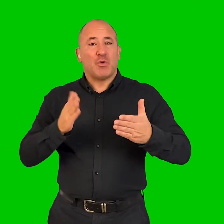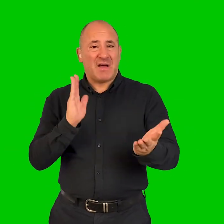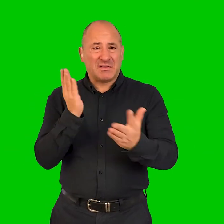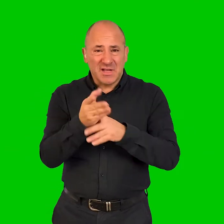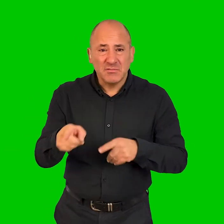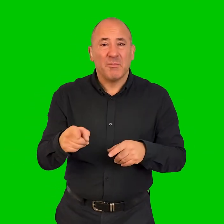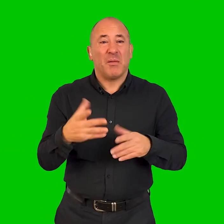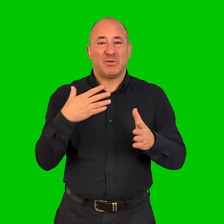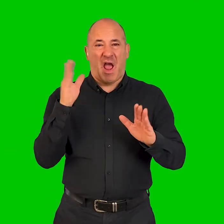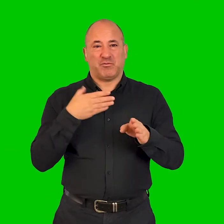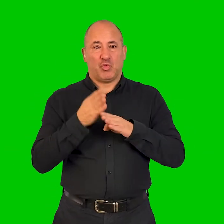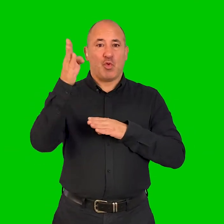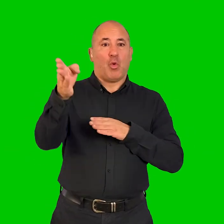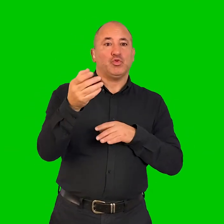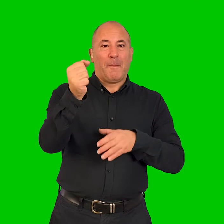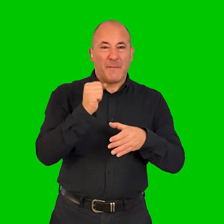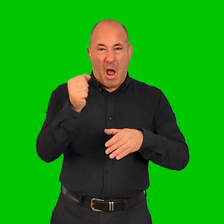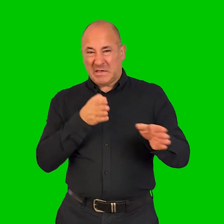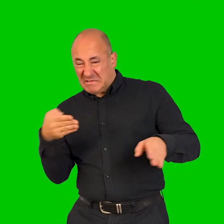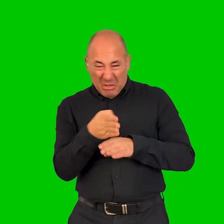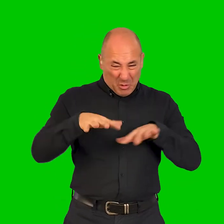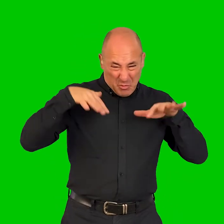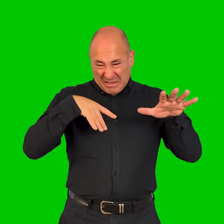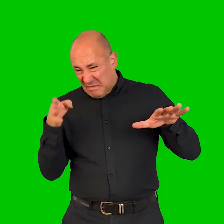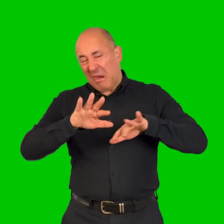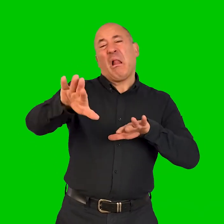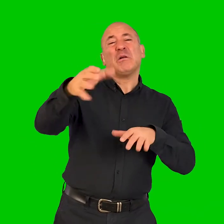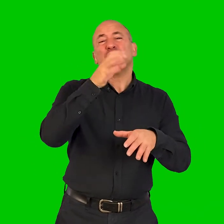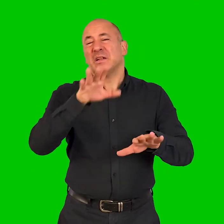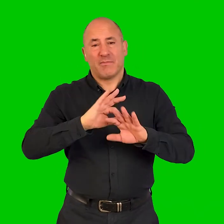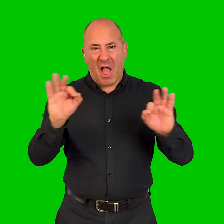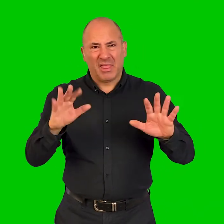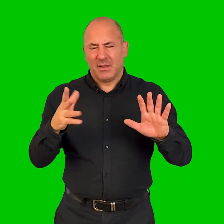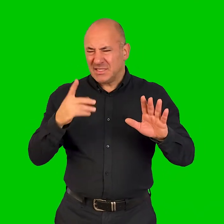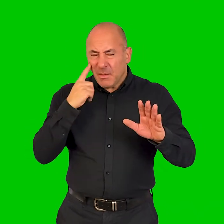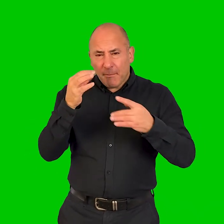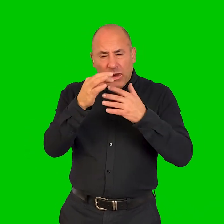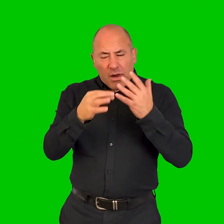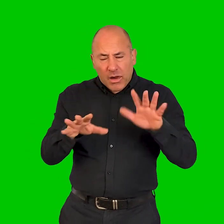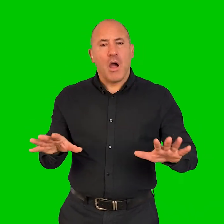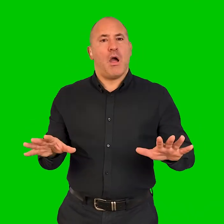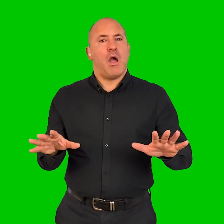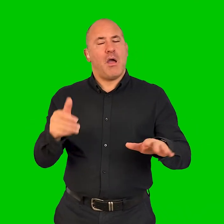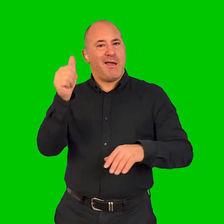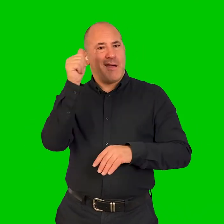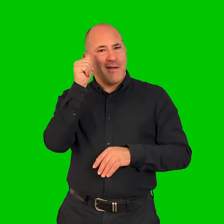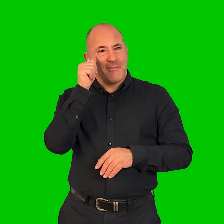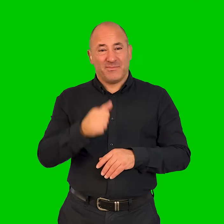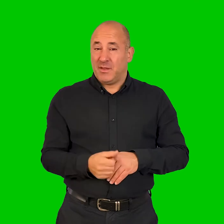accessible table service and bars so people don't have to fight the way through crowds, you know, really, really simple